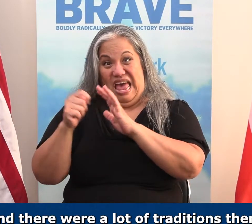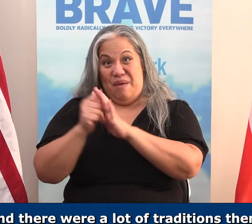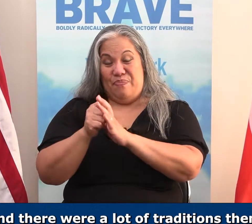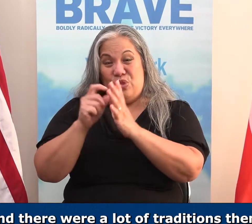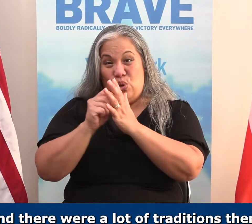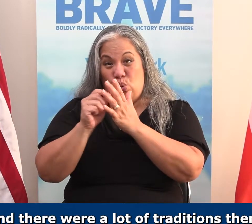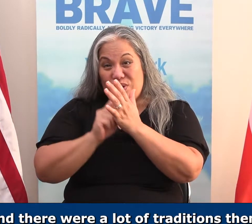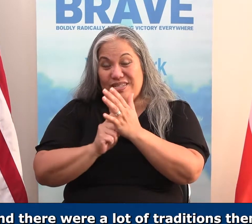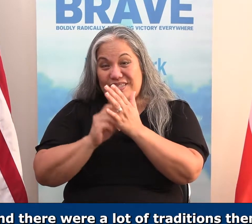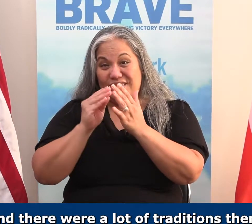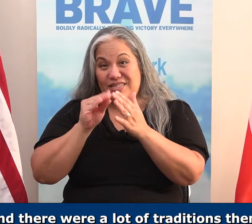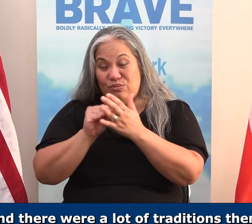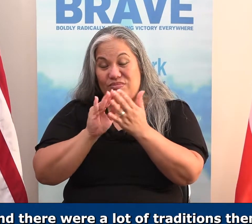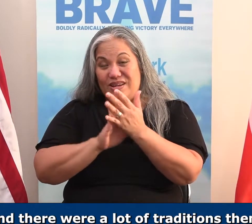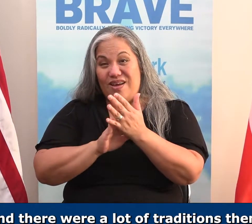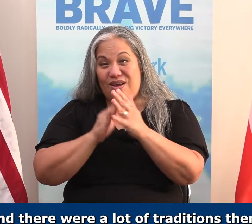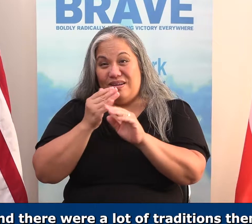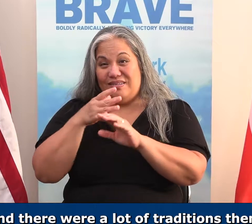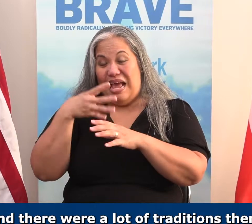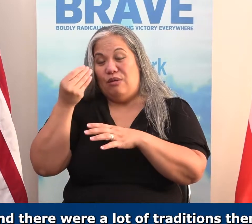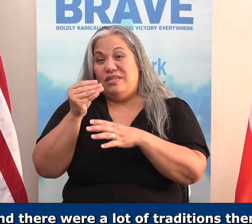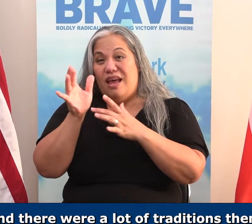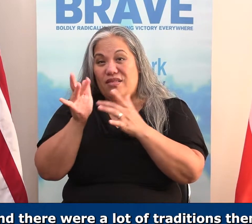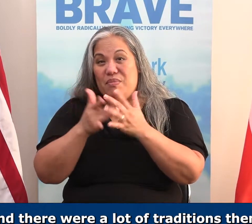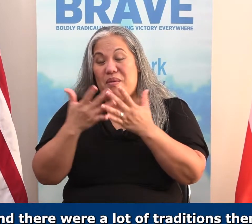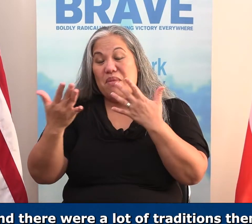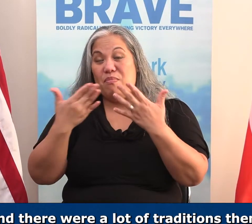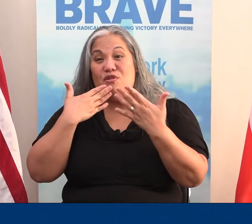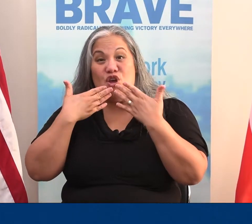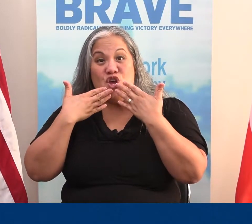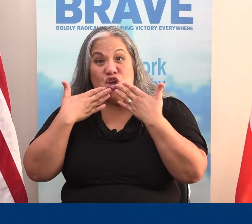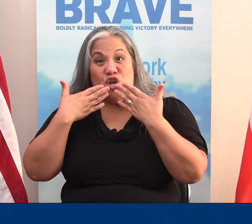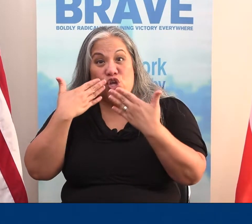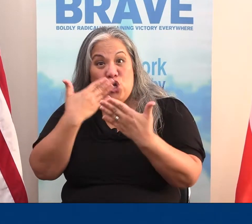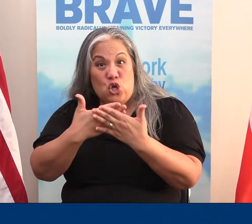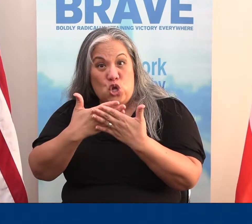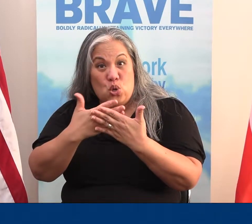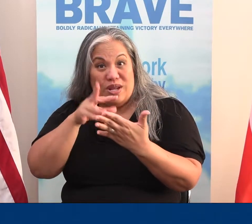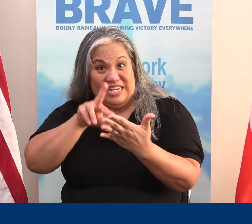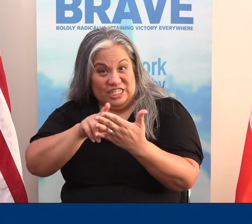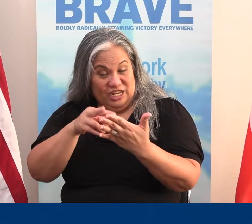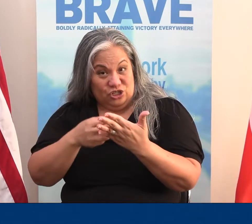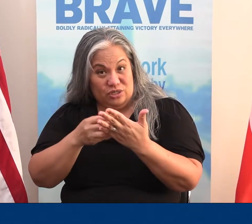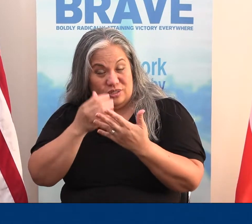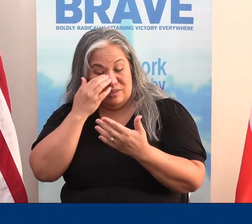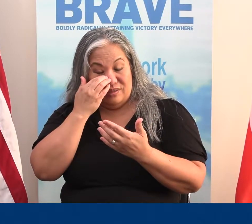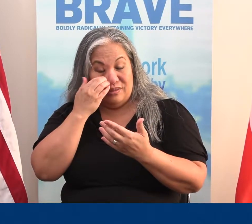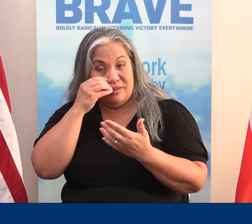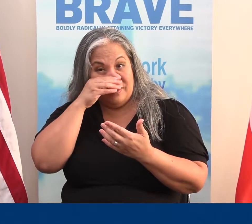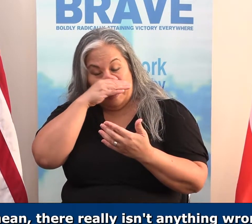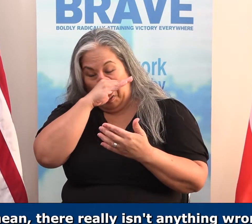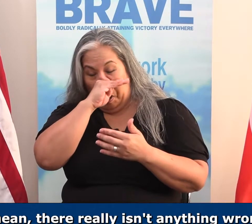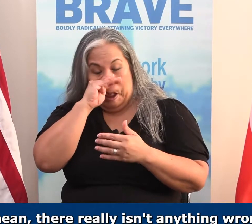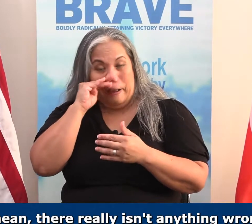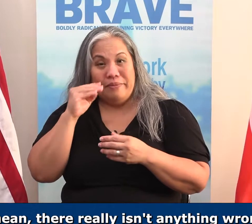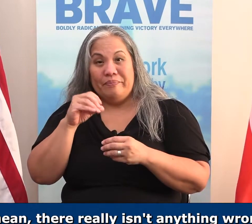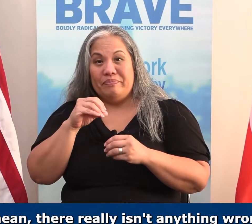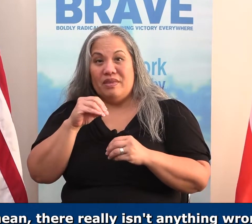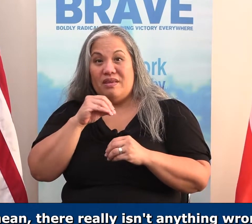then that were written down outside of the Bible. They may have been well intended. I mean, there really isn't